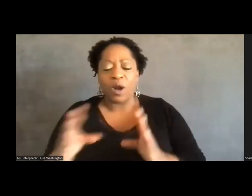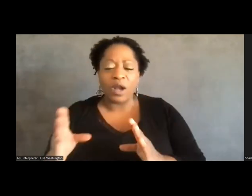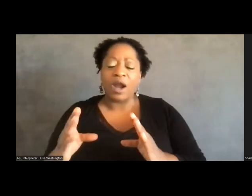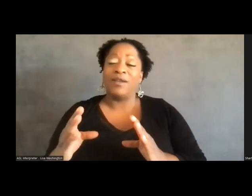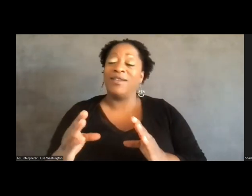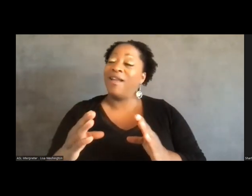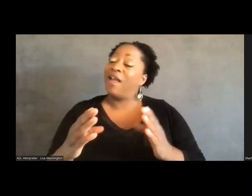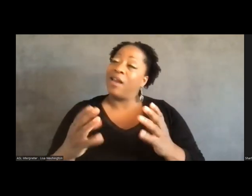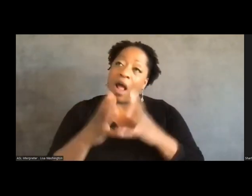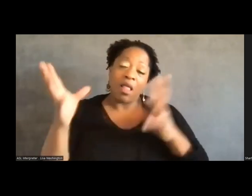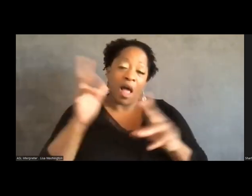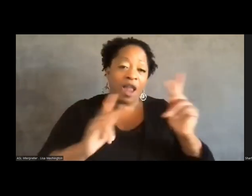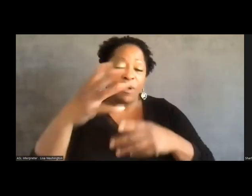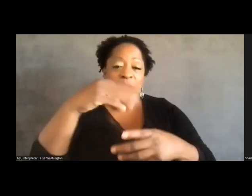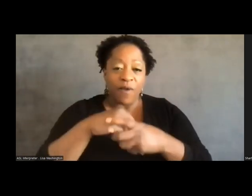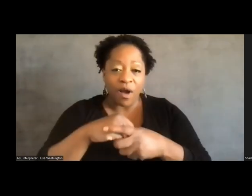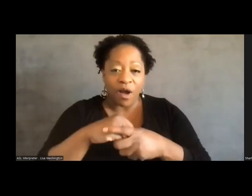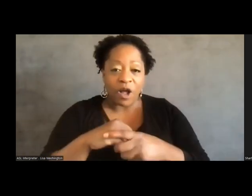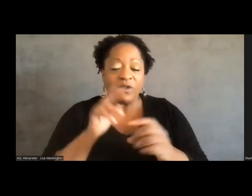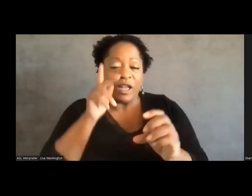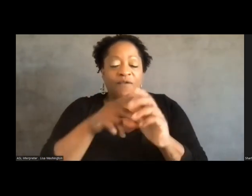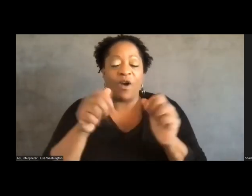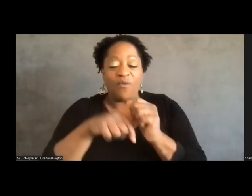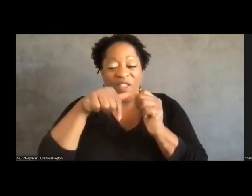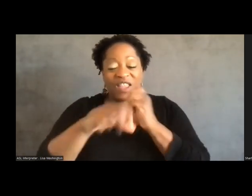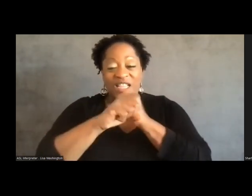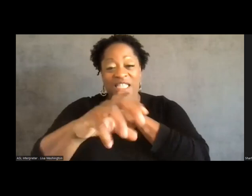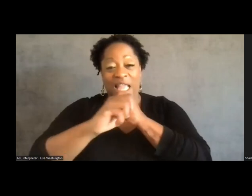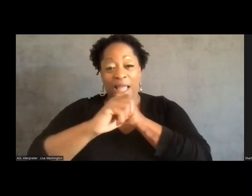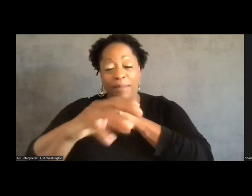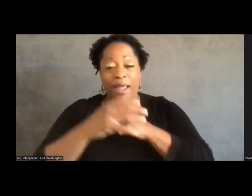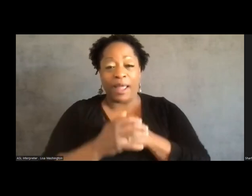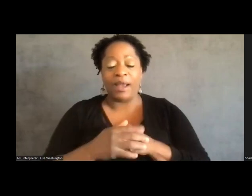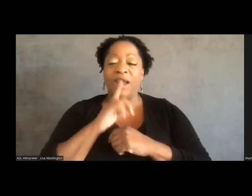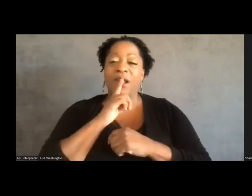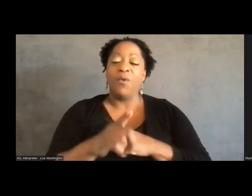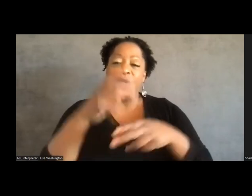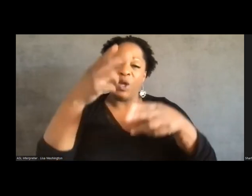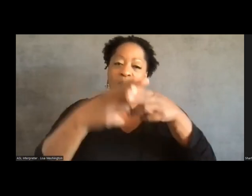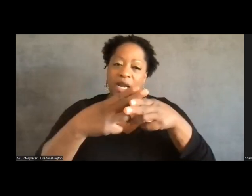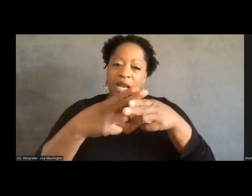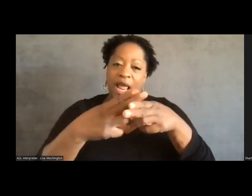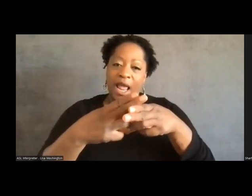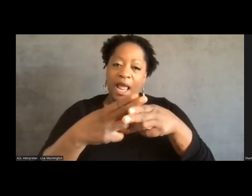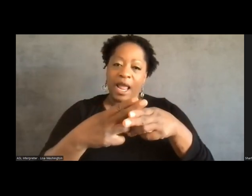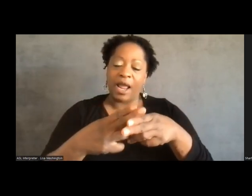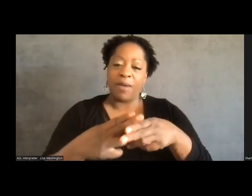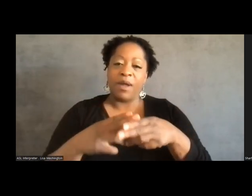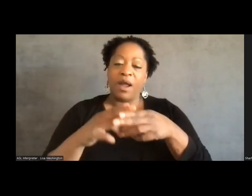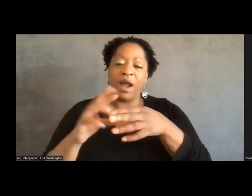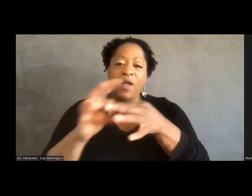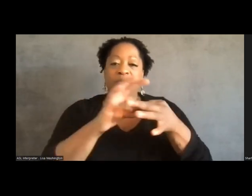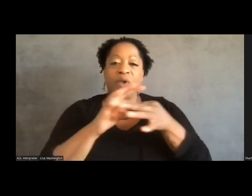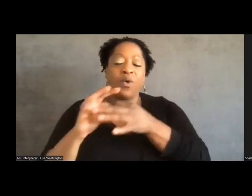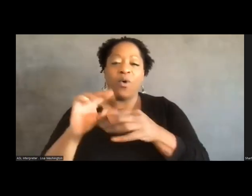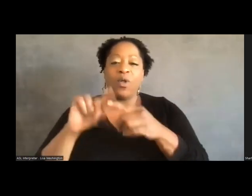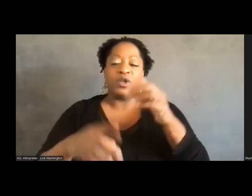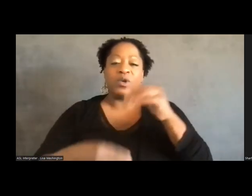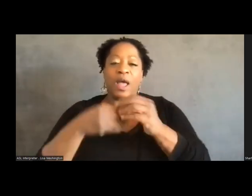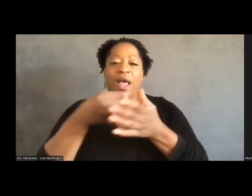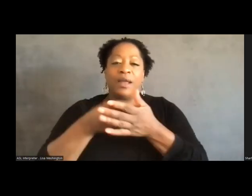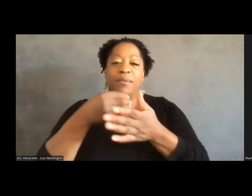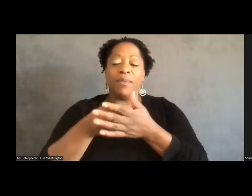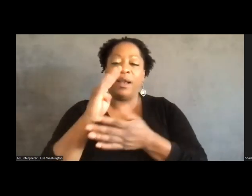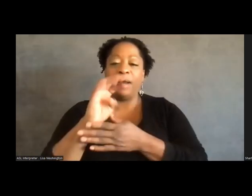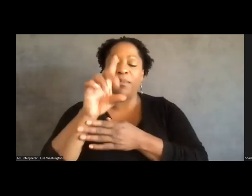who have participated in this campaign. I really want to name the Coalition to End Money Bond and the Illinois